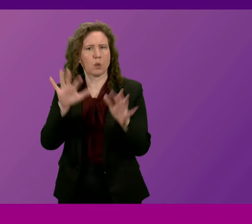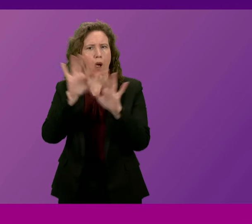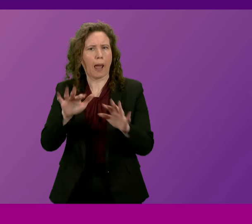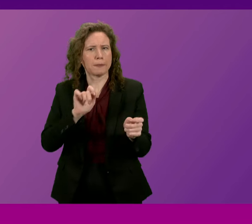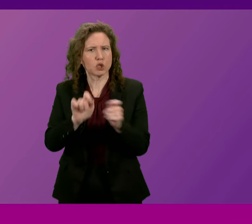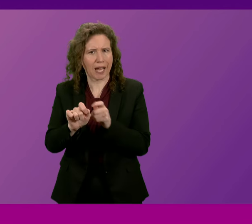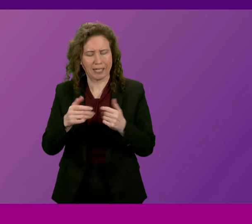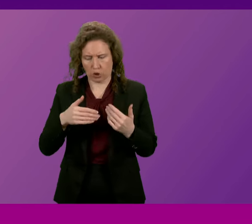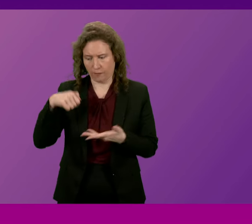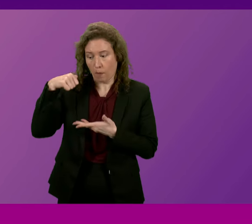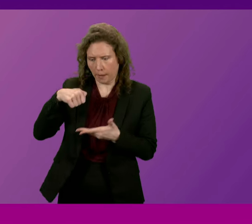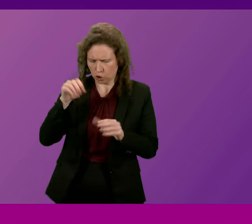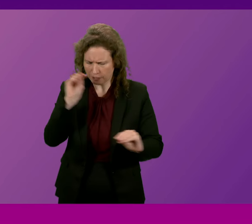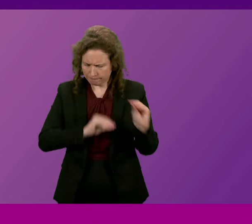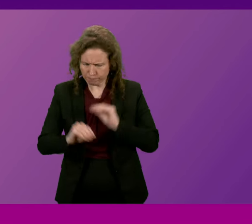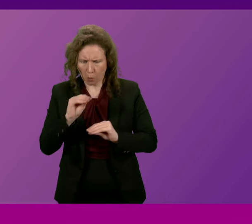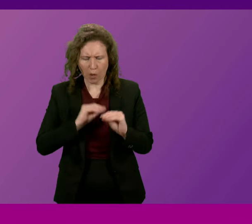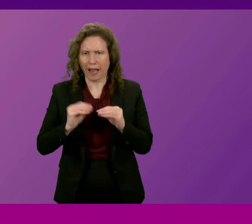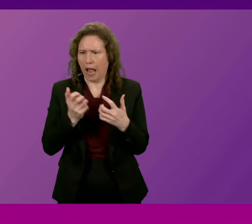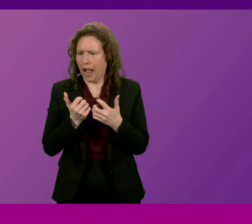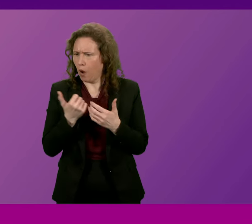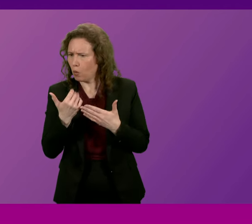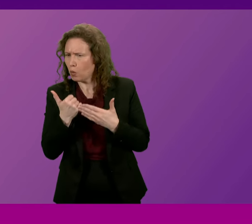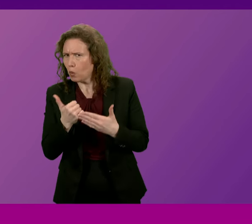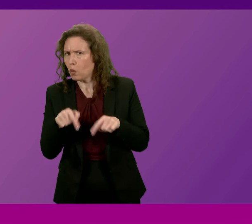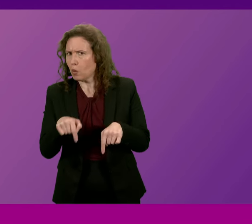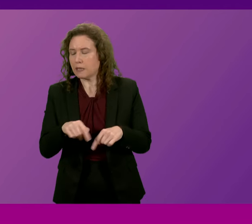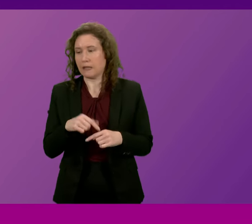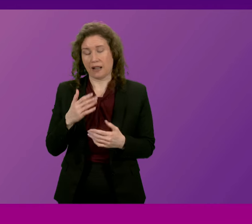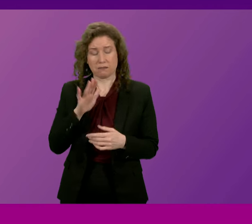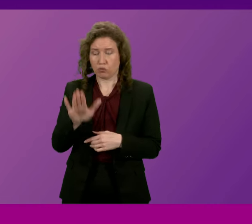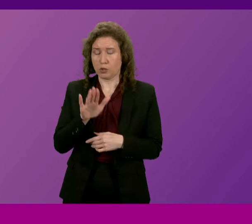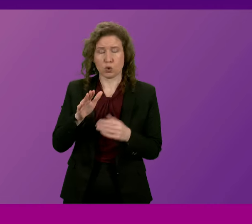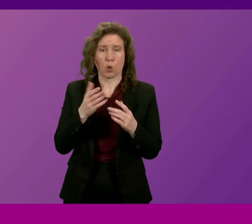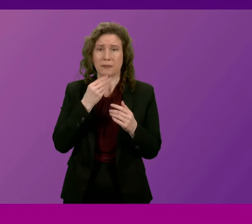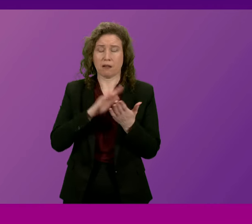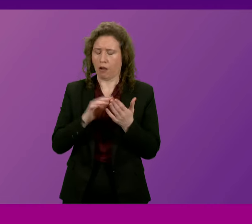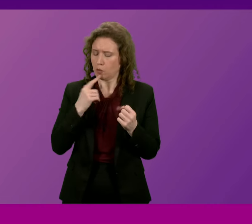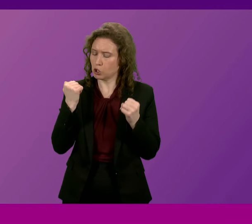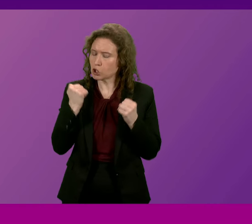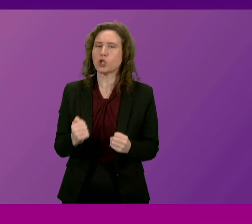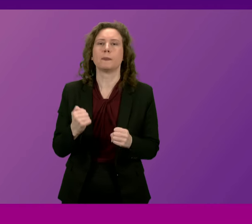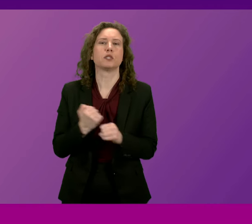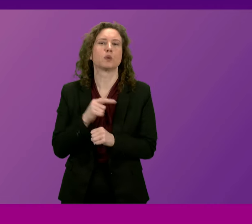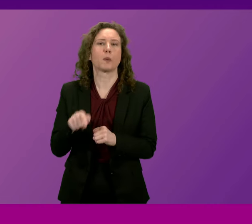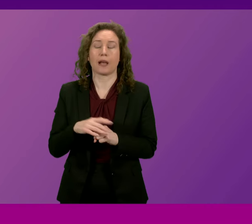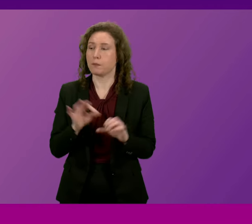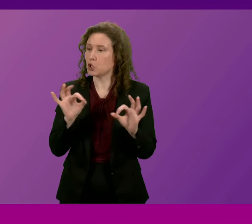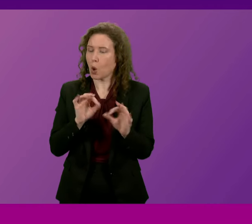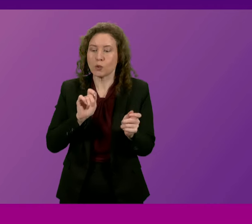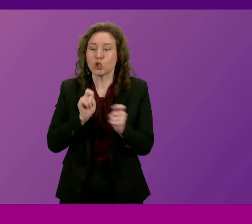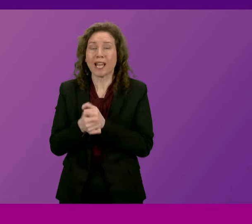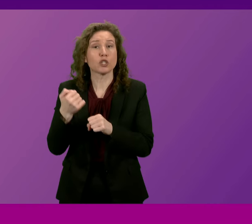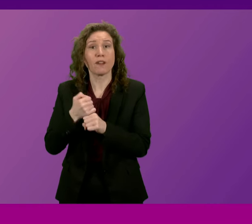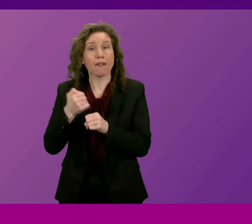change in the budget priorities that we take forward. I assure Mr Harvey of our absolute determination to do so. No change of